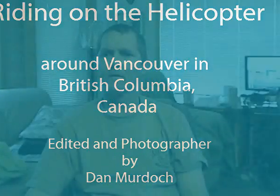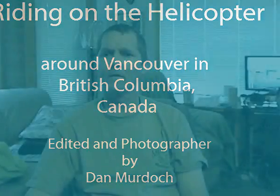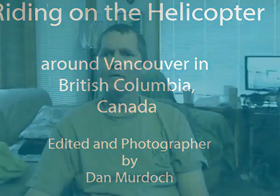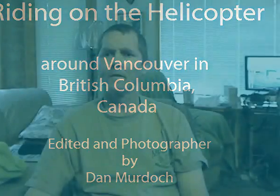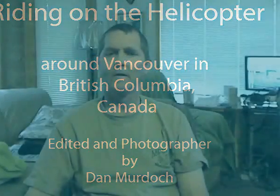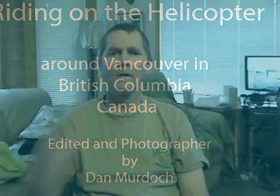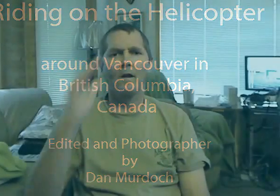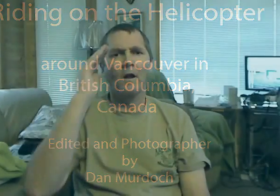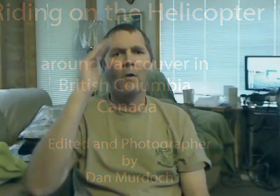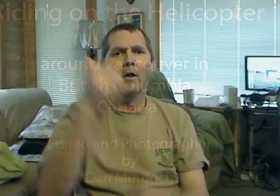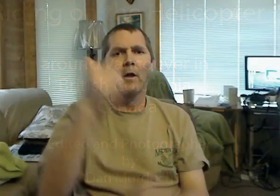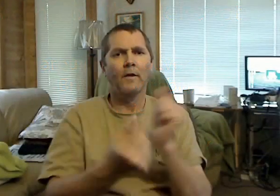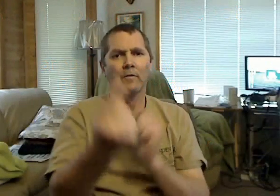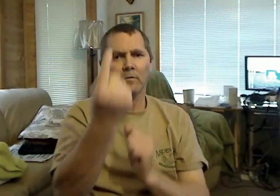He is married to Quentin's daughter.